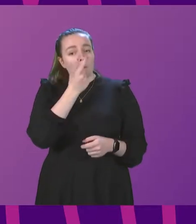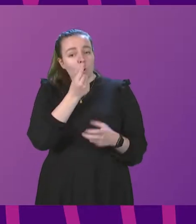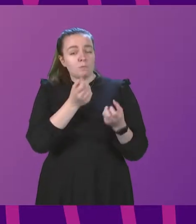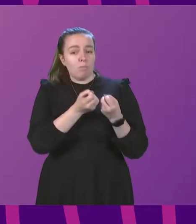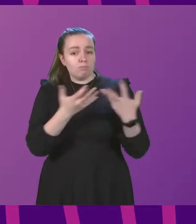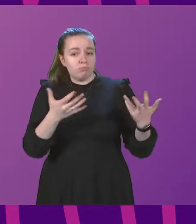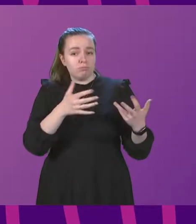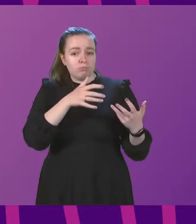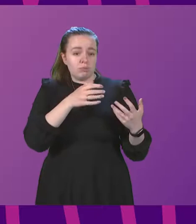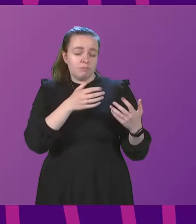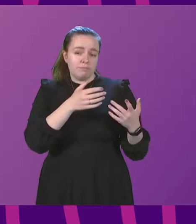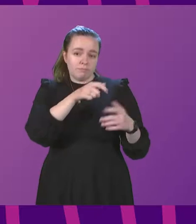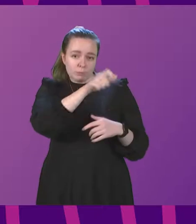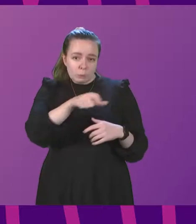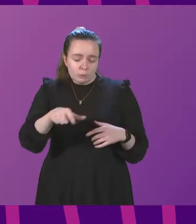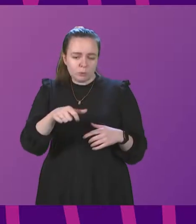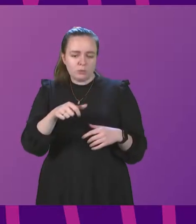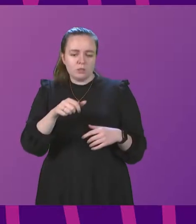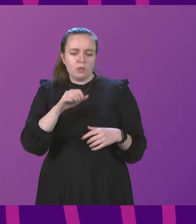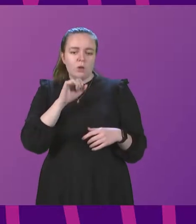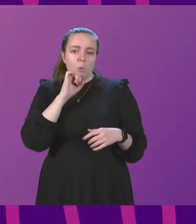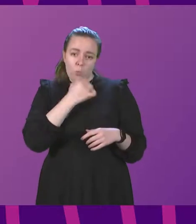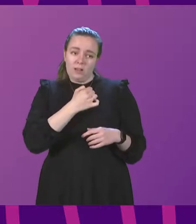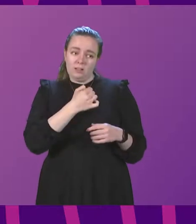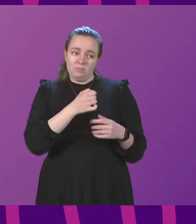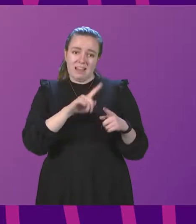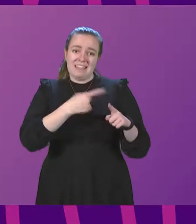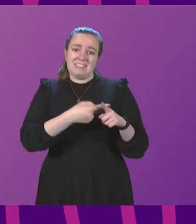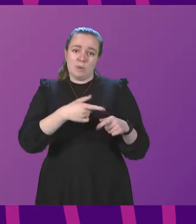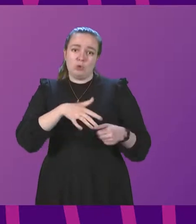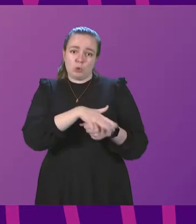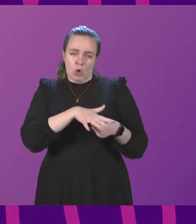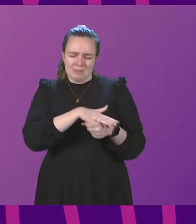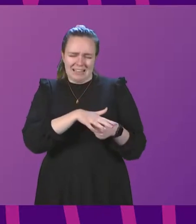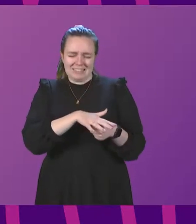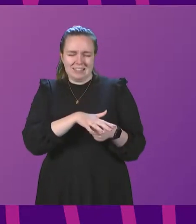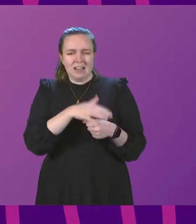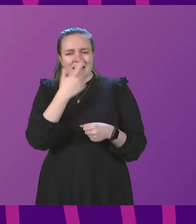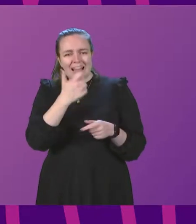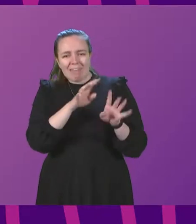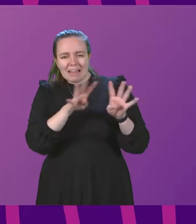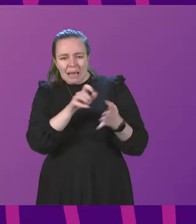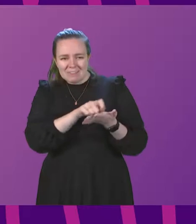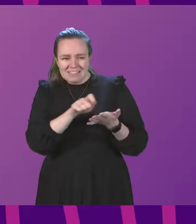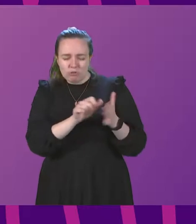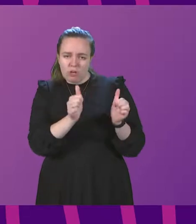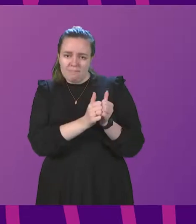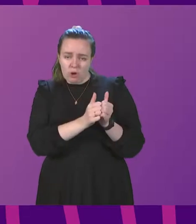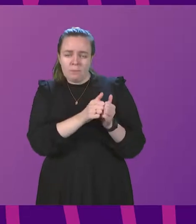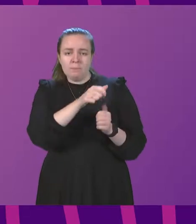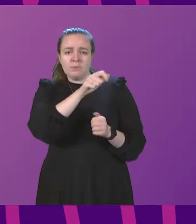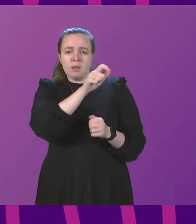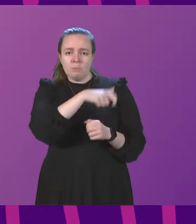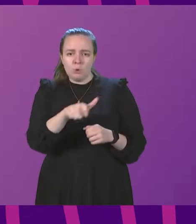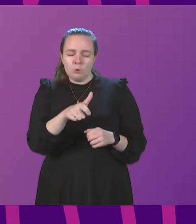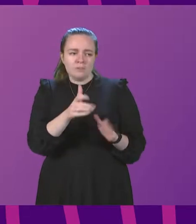than normal will be subject to the exceptional circumstances approach, can the cabinet secretary confirm that pupils who are forced